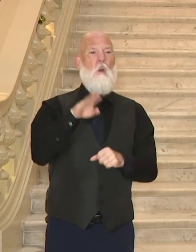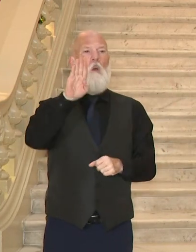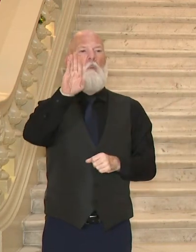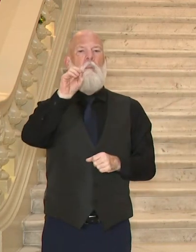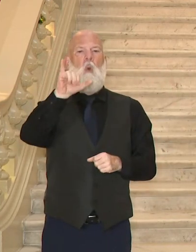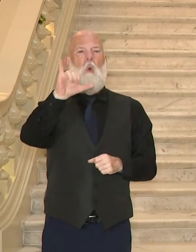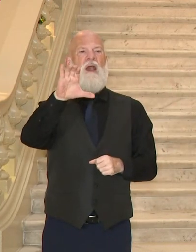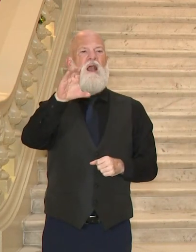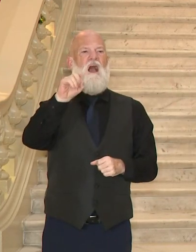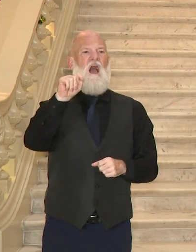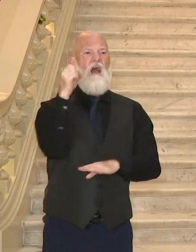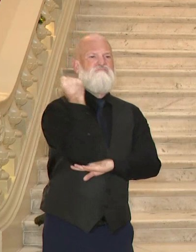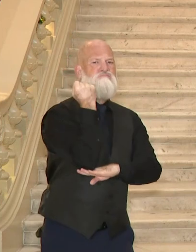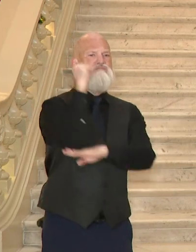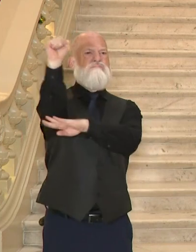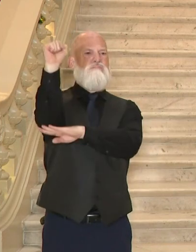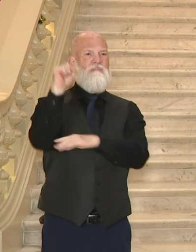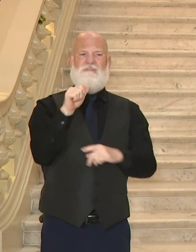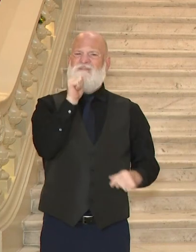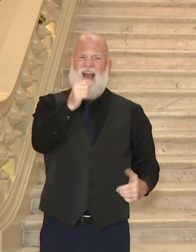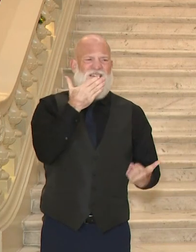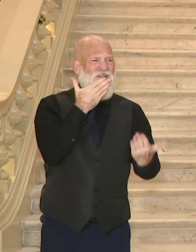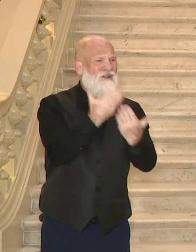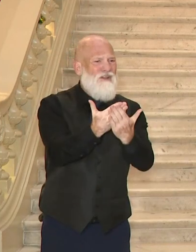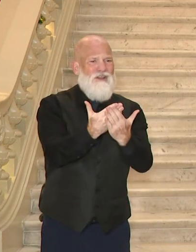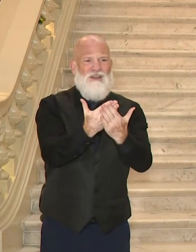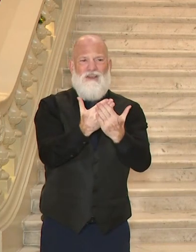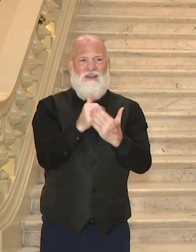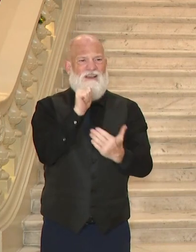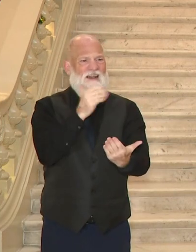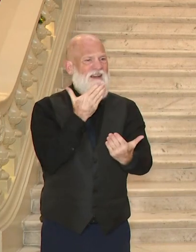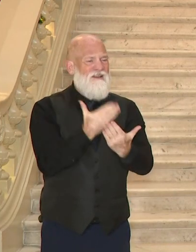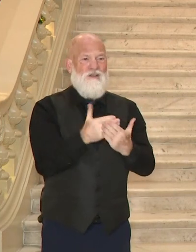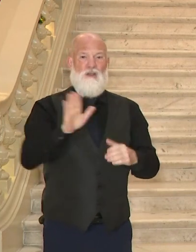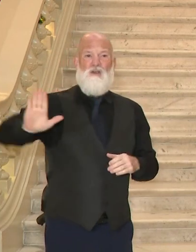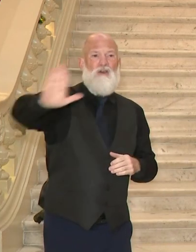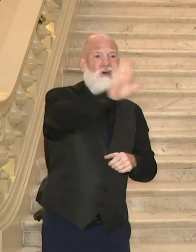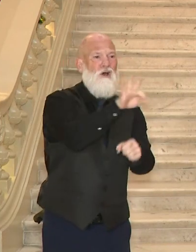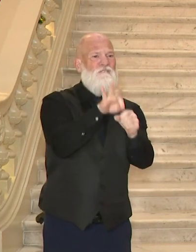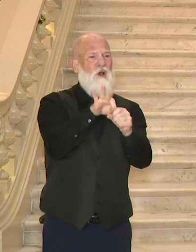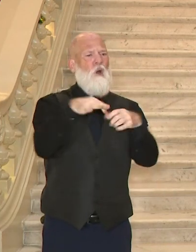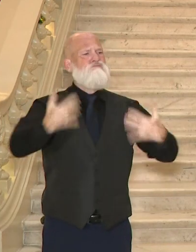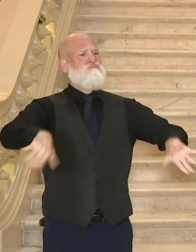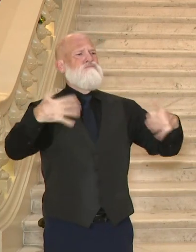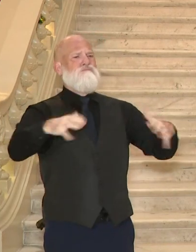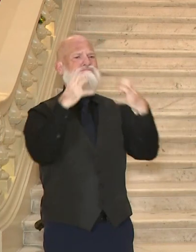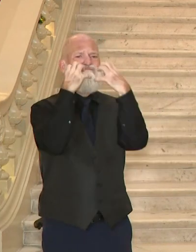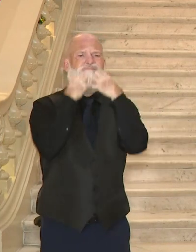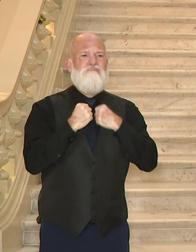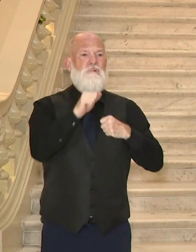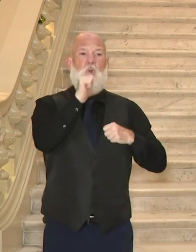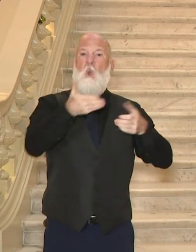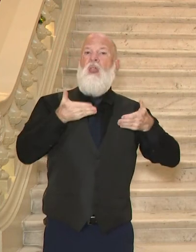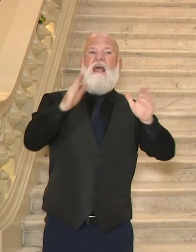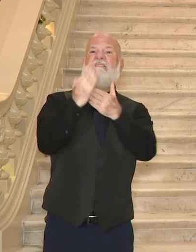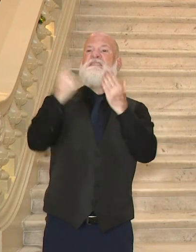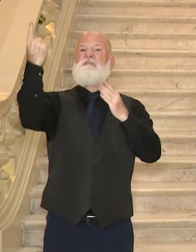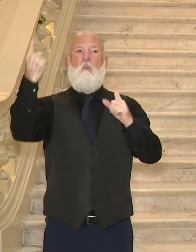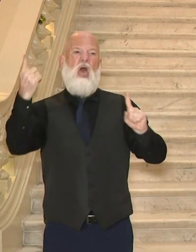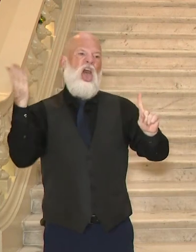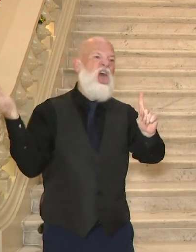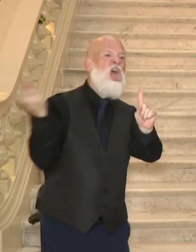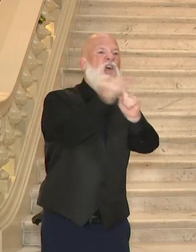to vote is sacred. Don't let someone con you out of it. Everyone in my office is doing their job.